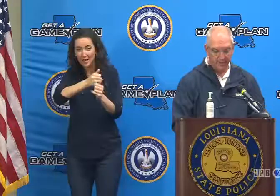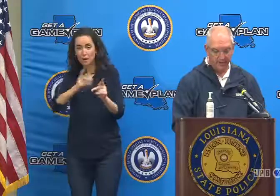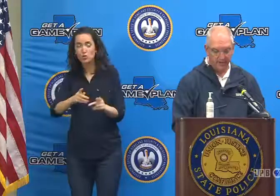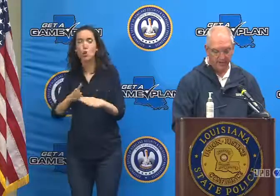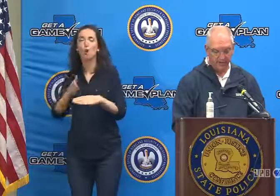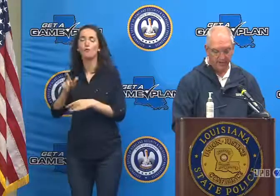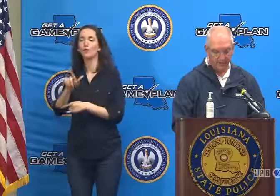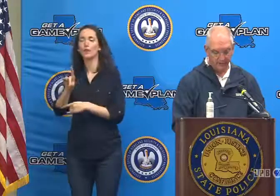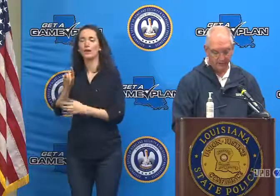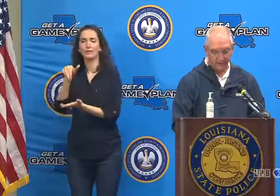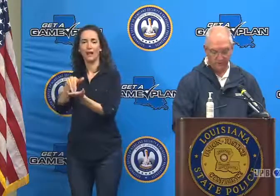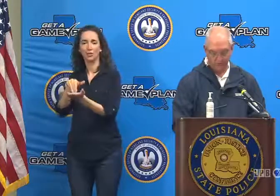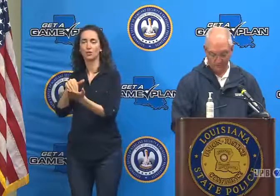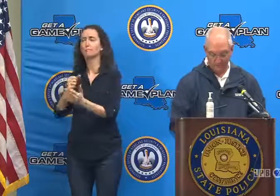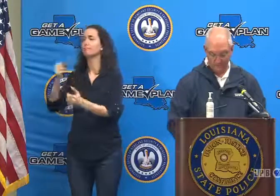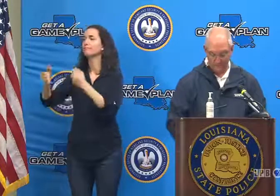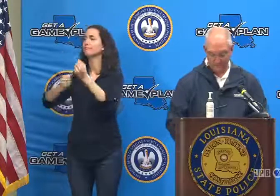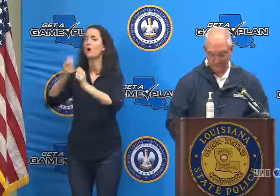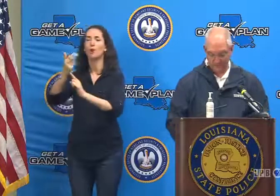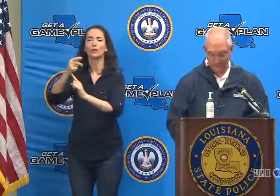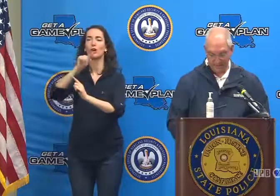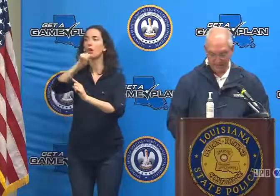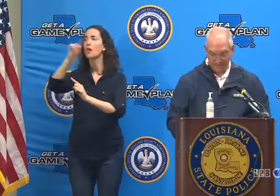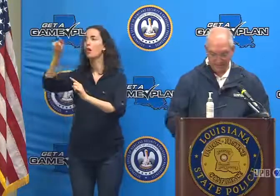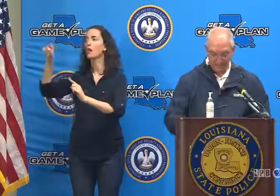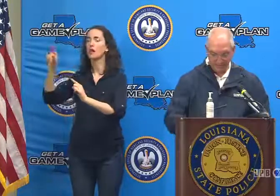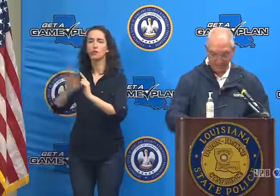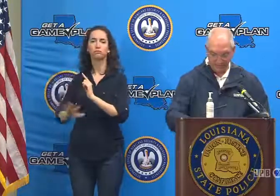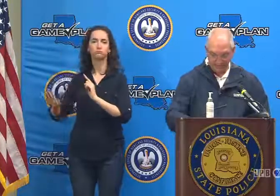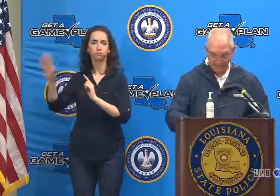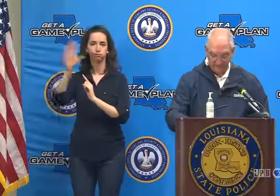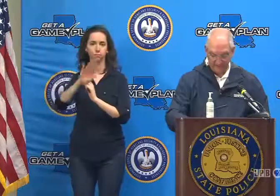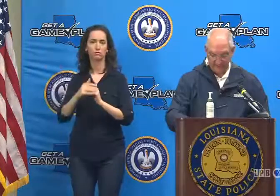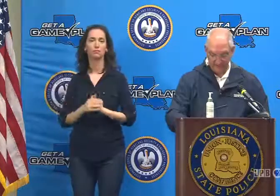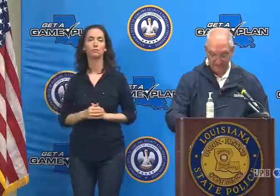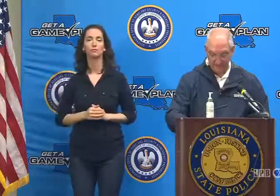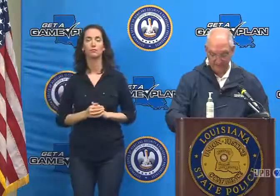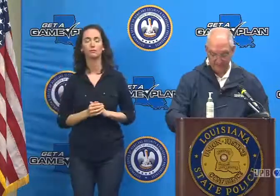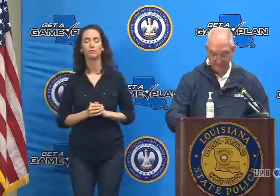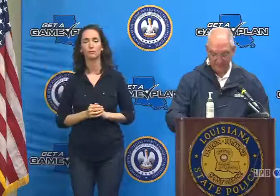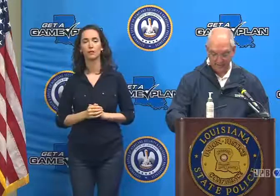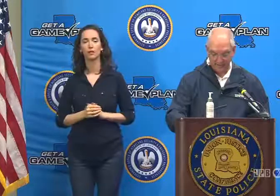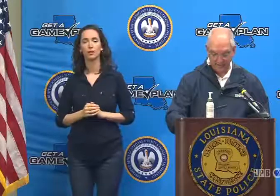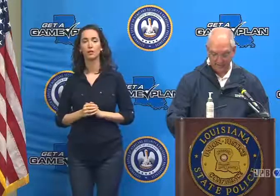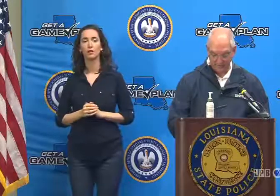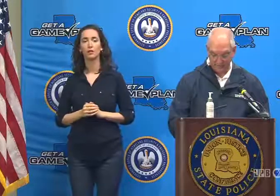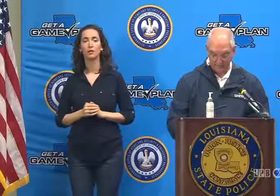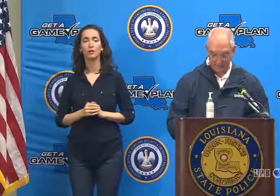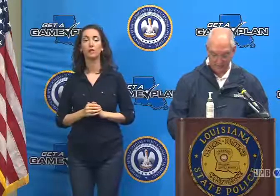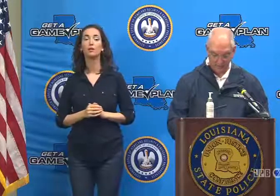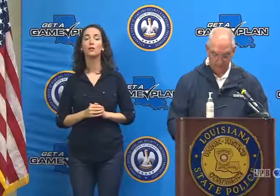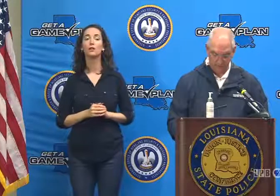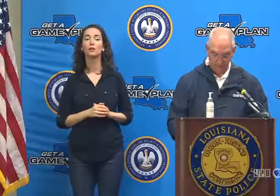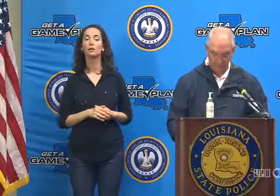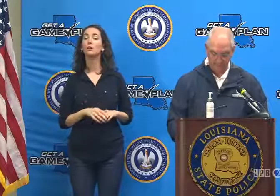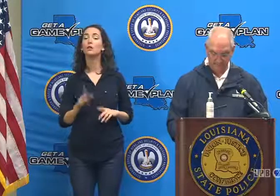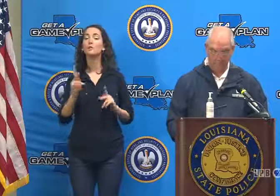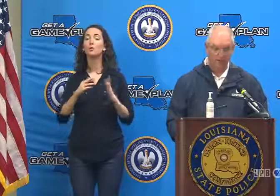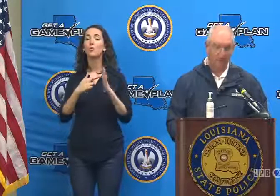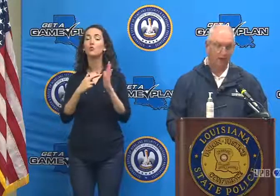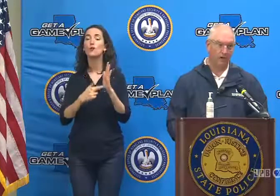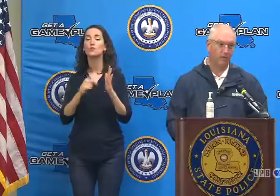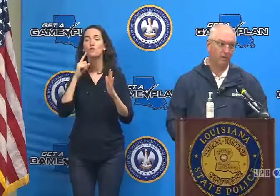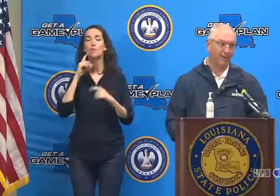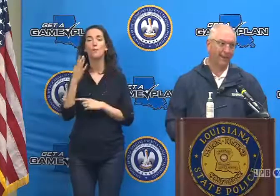in hotel rooms through this program. More than 55,000 survivors have registered for the Blue Roof Program.